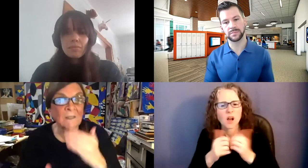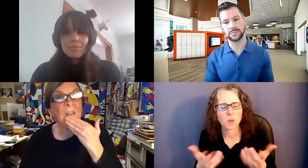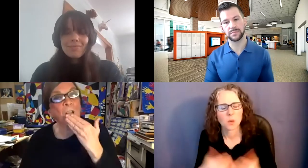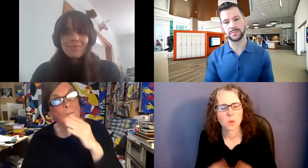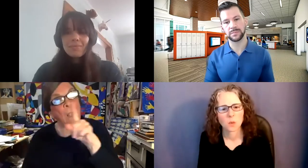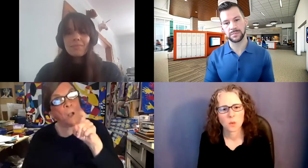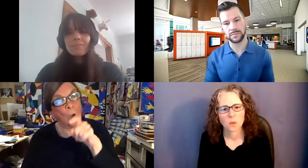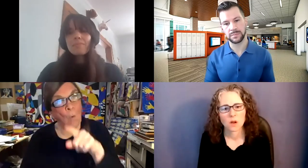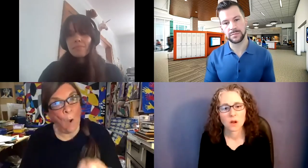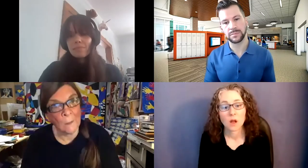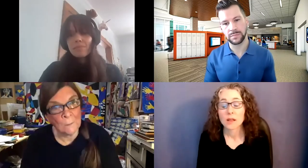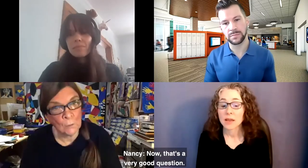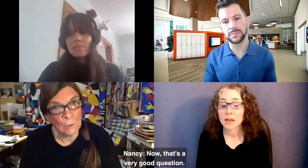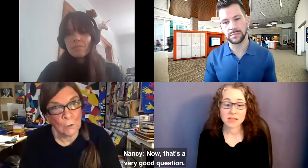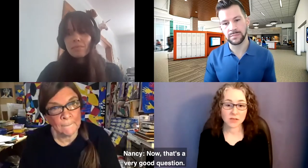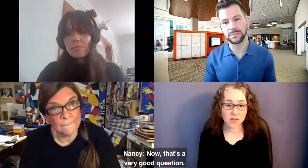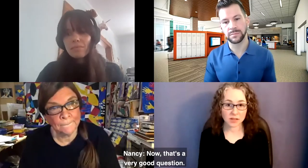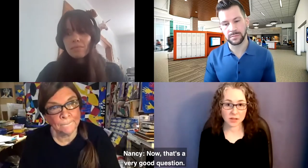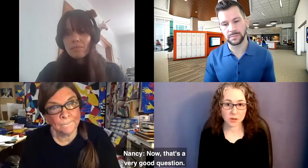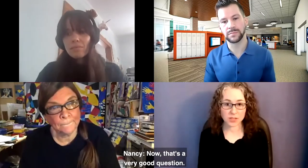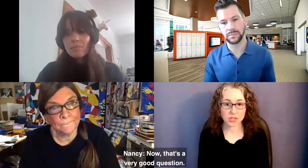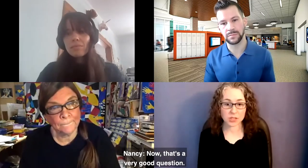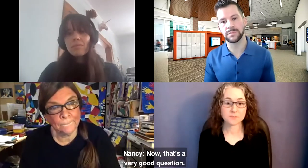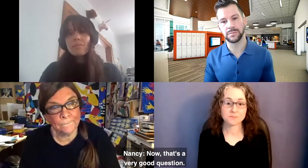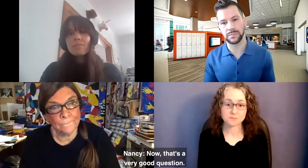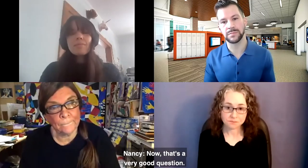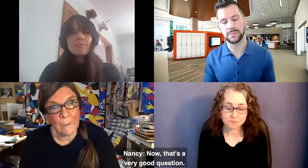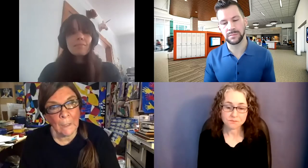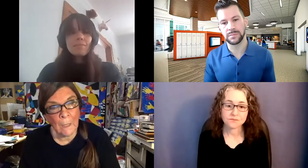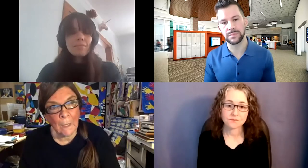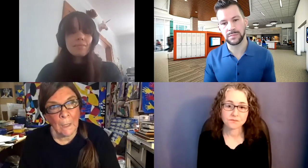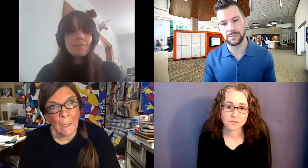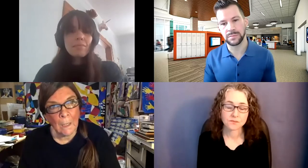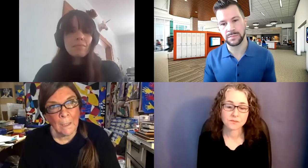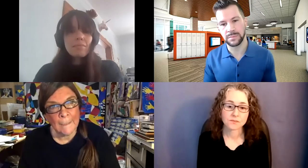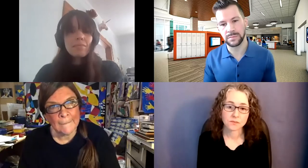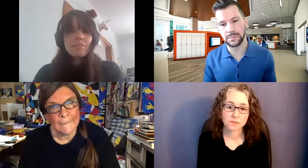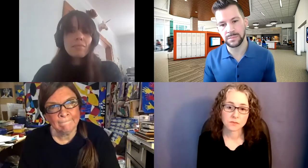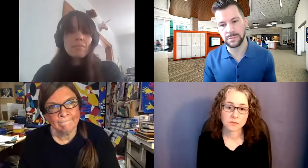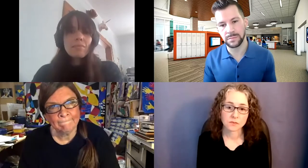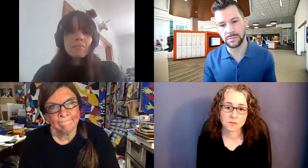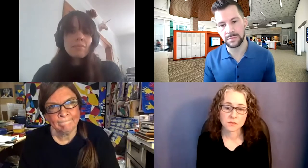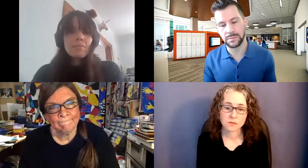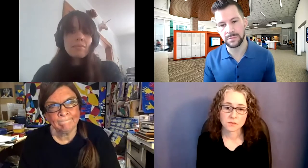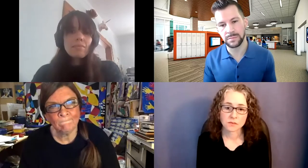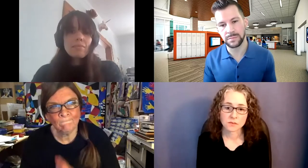Nancy signing. Now, that's a very good question. Nancy pauses to think.